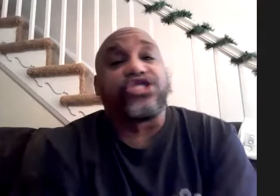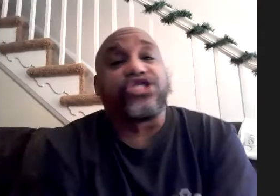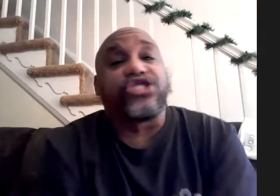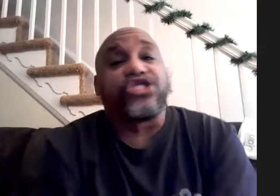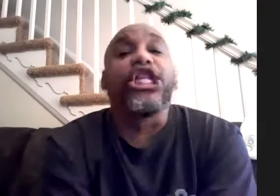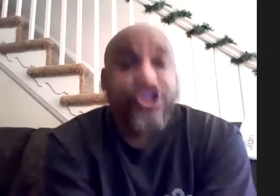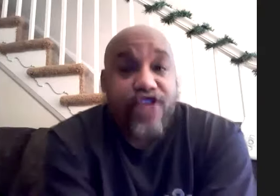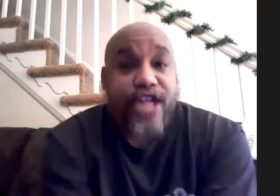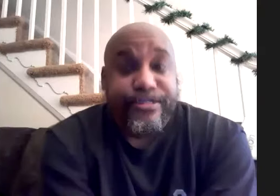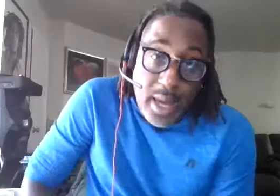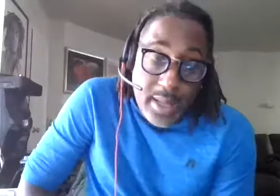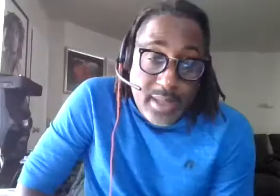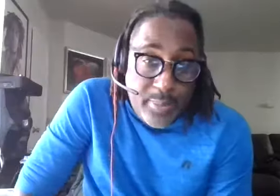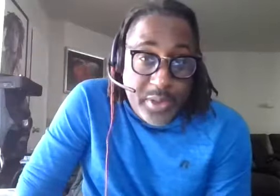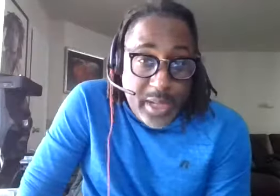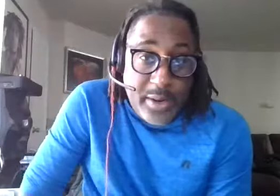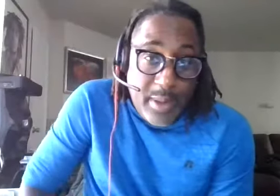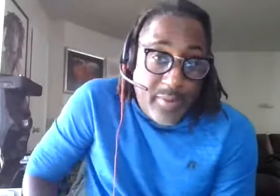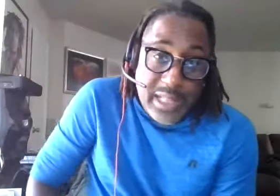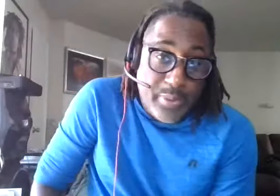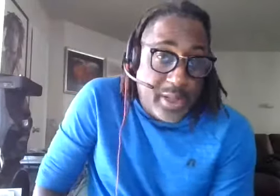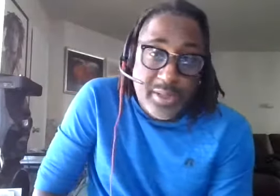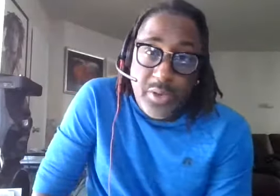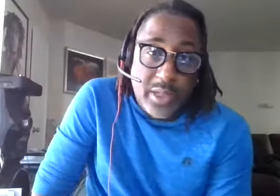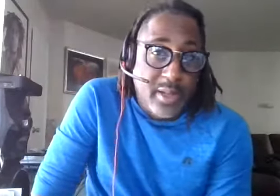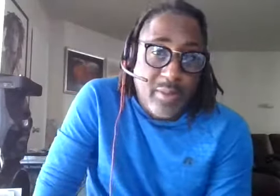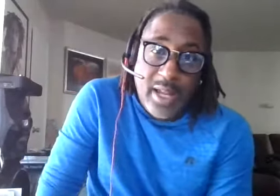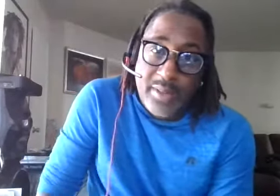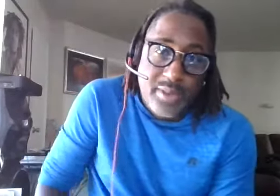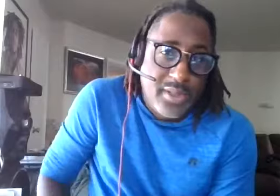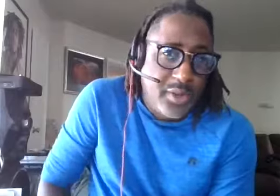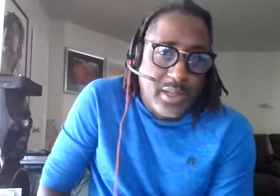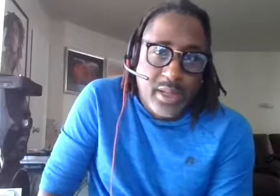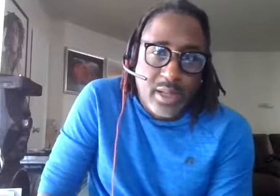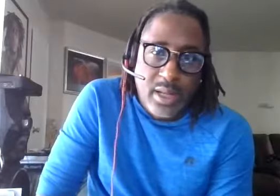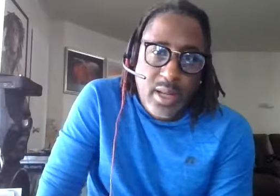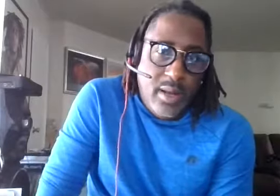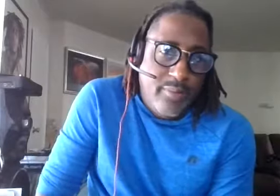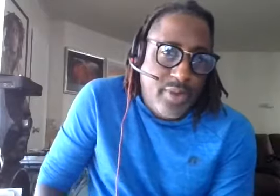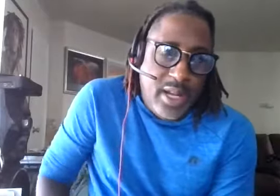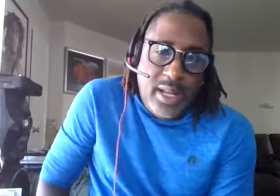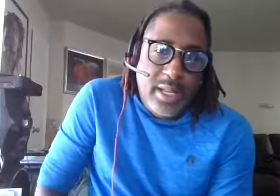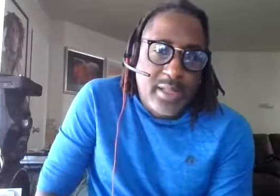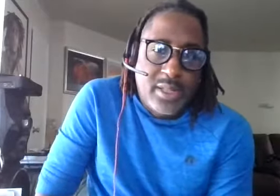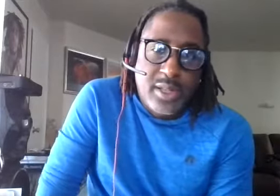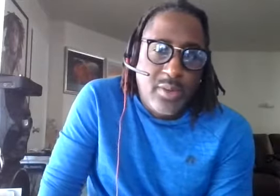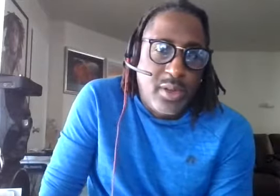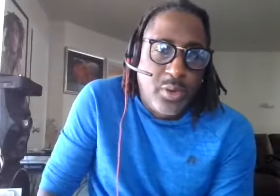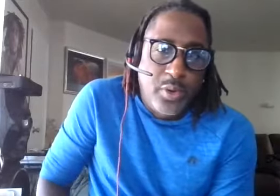just belligerent oh yeah i posted that on my facebook so good man yeah so good and and it's so cool